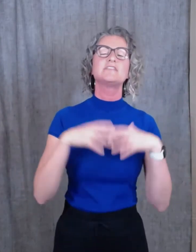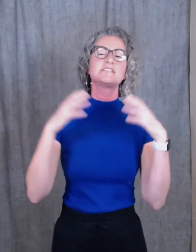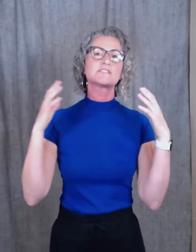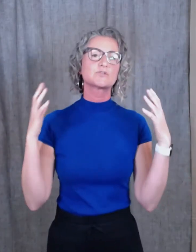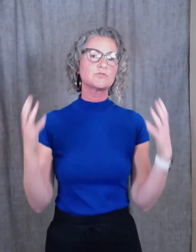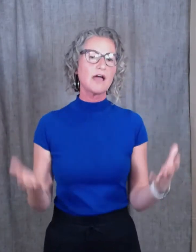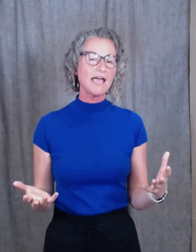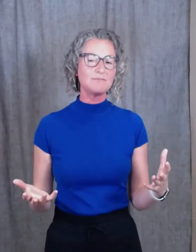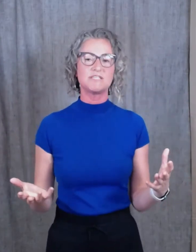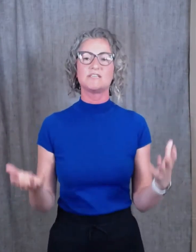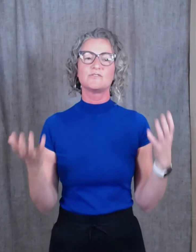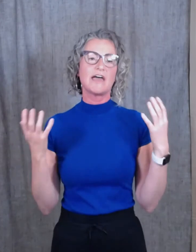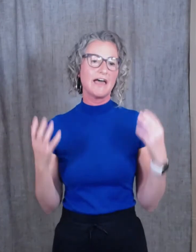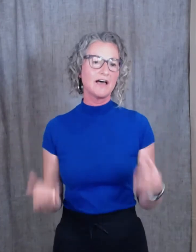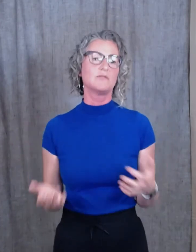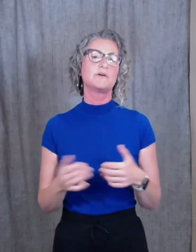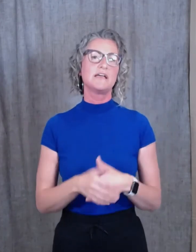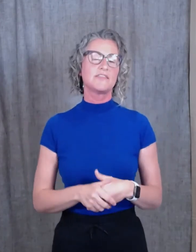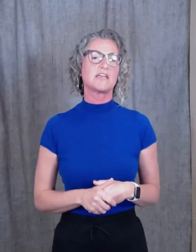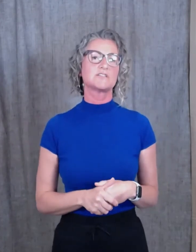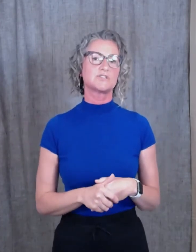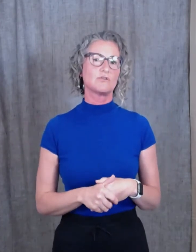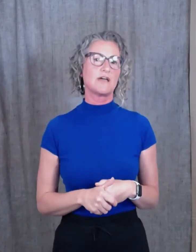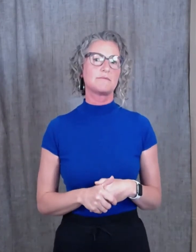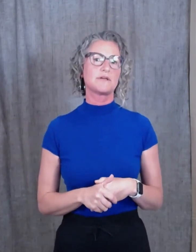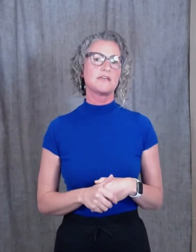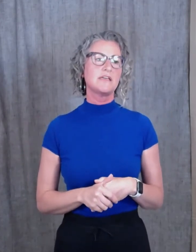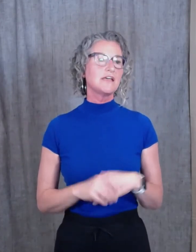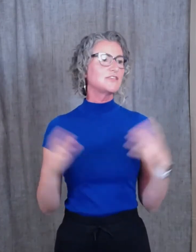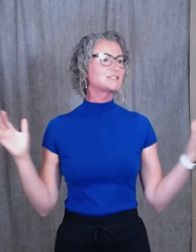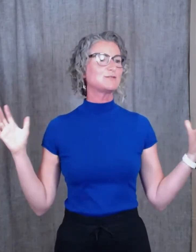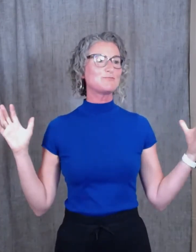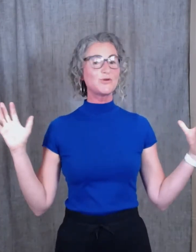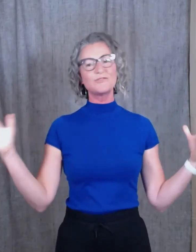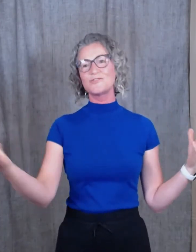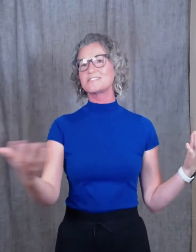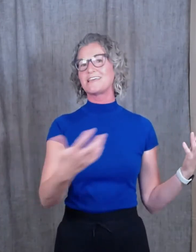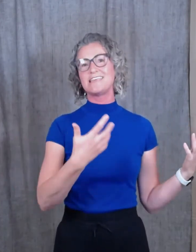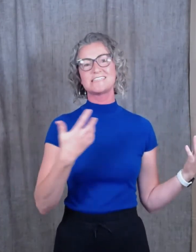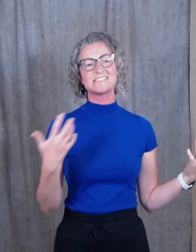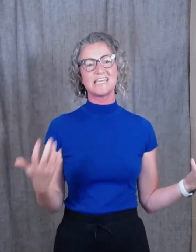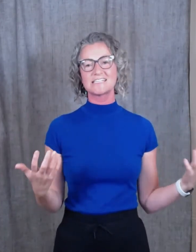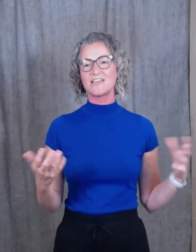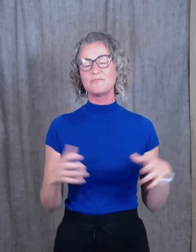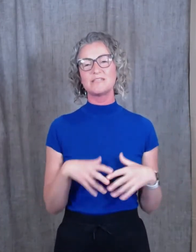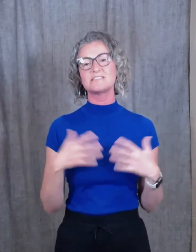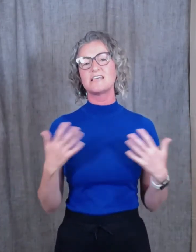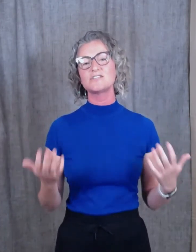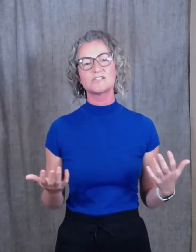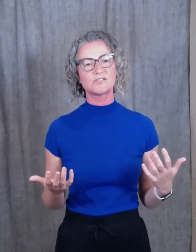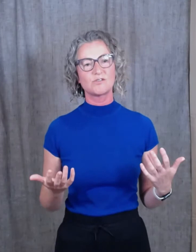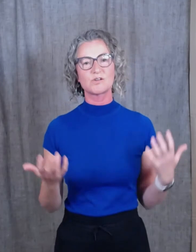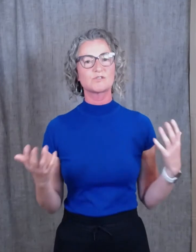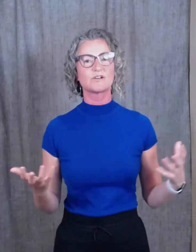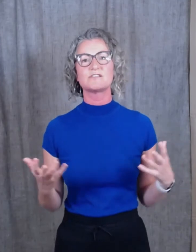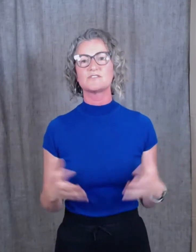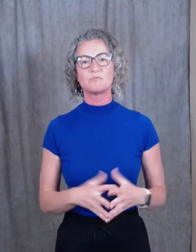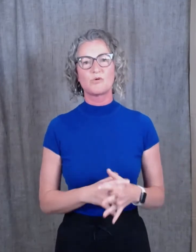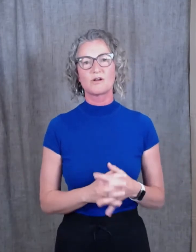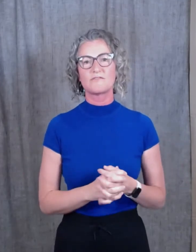describe to you the help that has shown up. This beautiful Sunday 6 have been such a source of support for